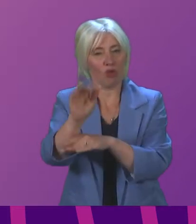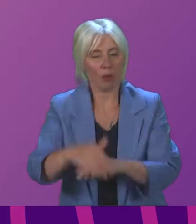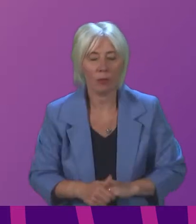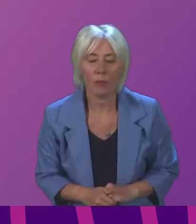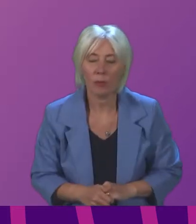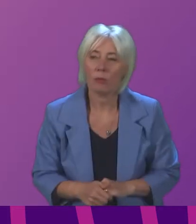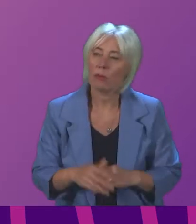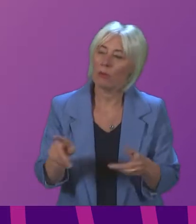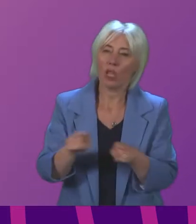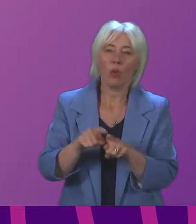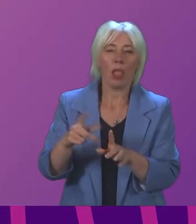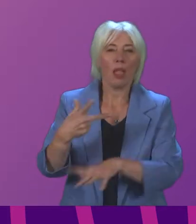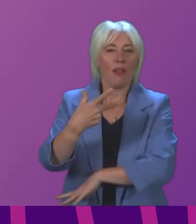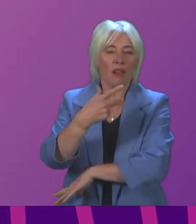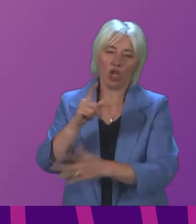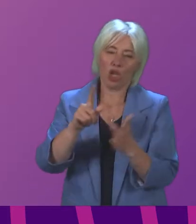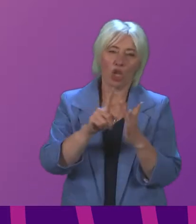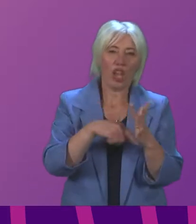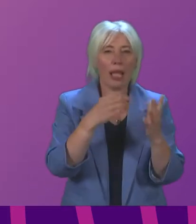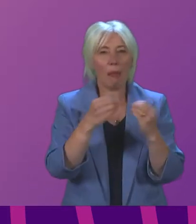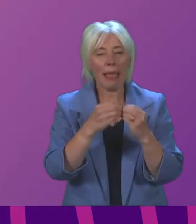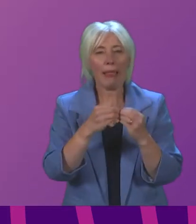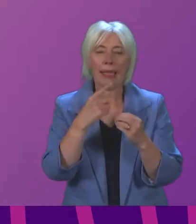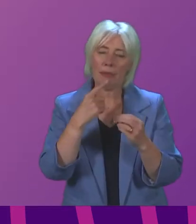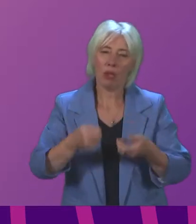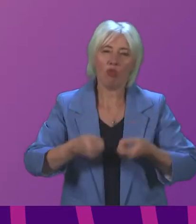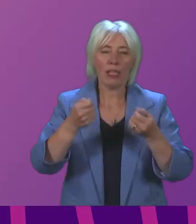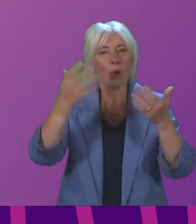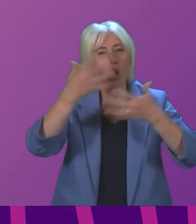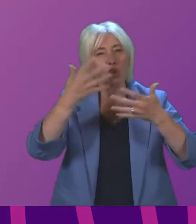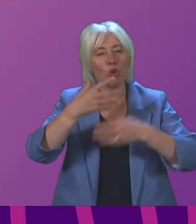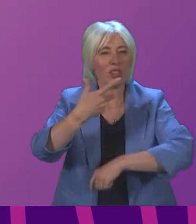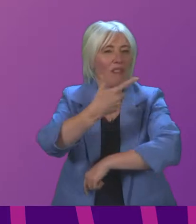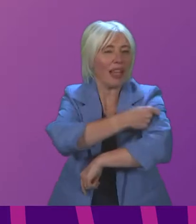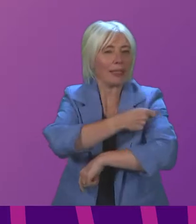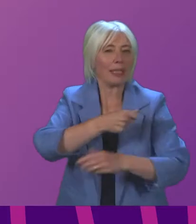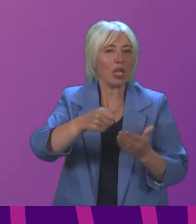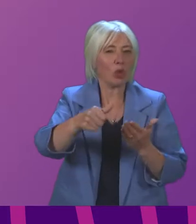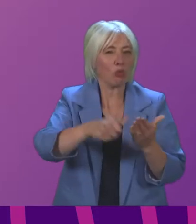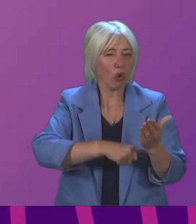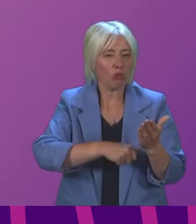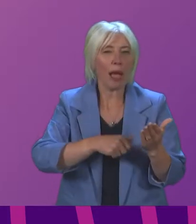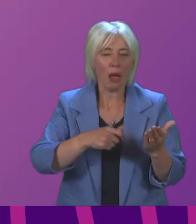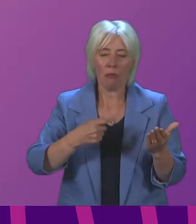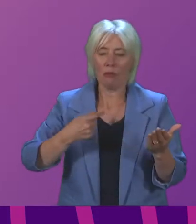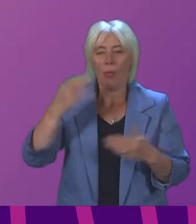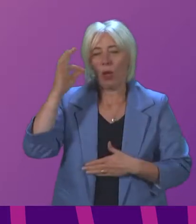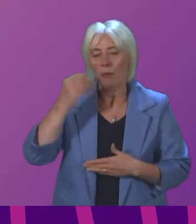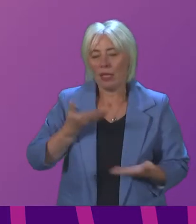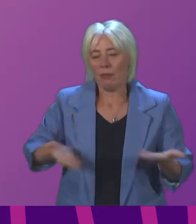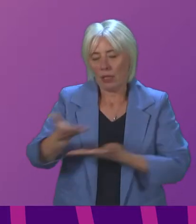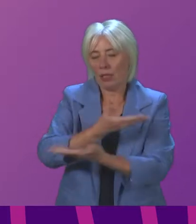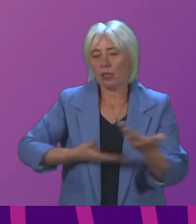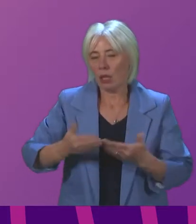of members talked about the vaccination programme Jackie Bailey raised concerns about the vaccination programme which we of course were discussing in our committee this morning